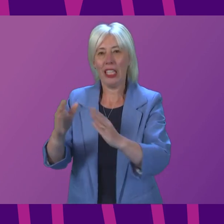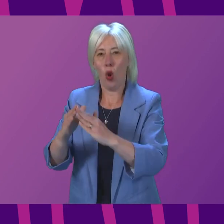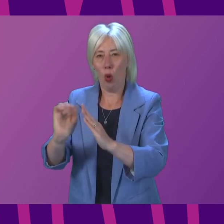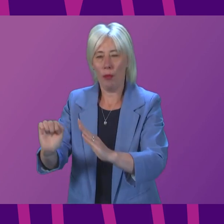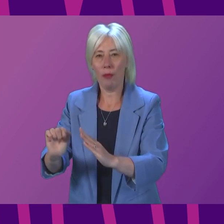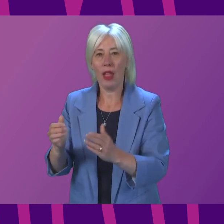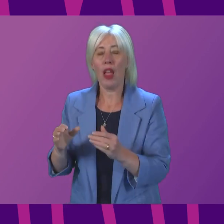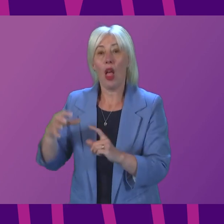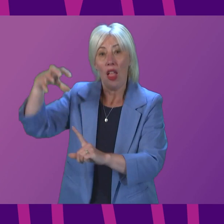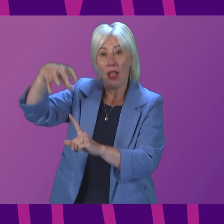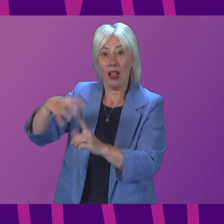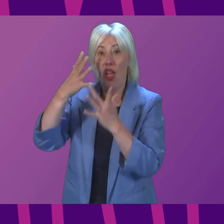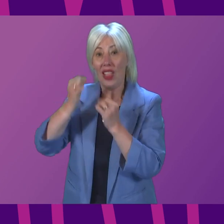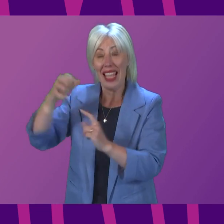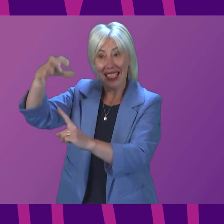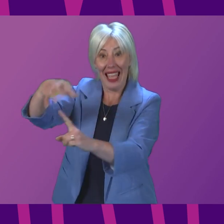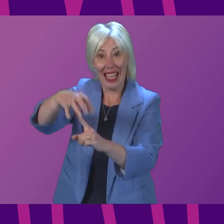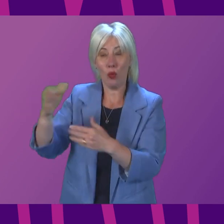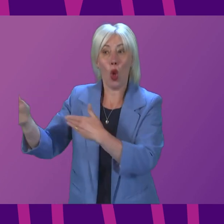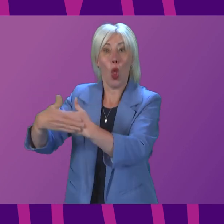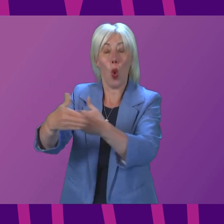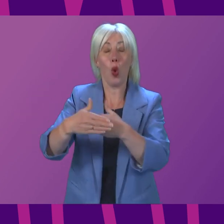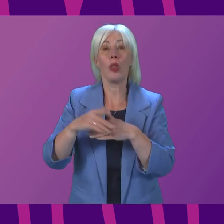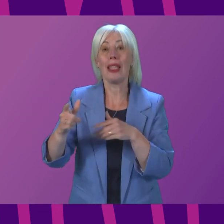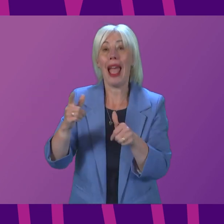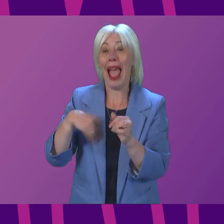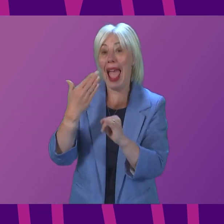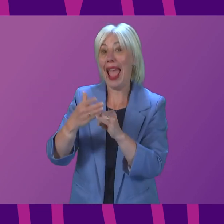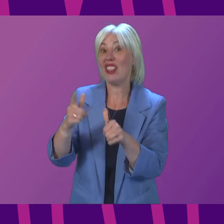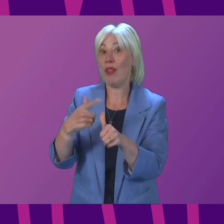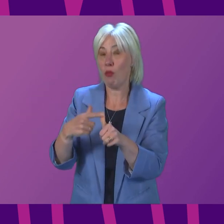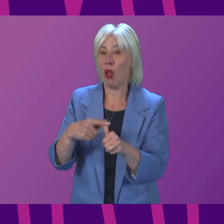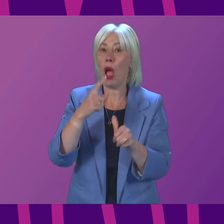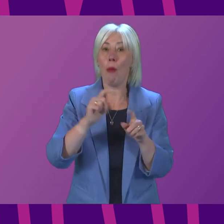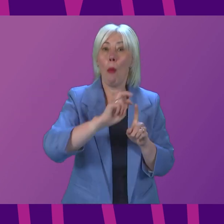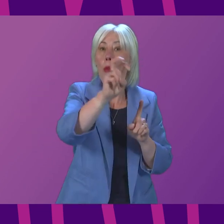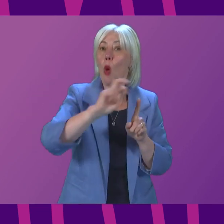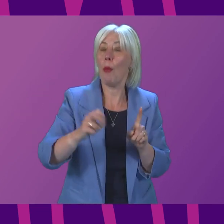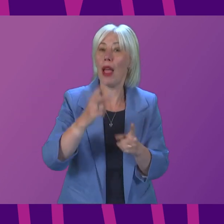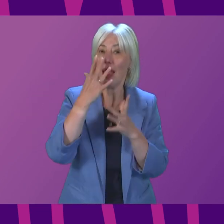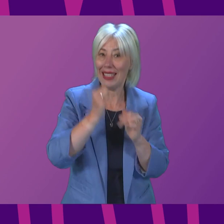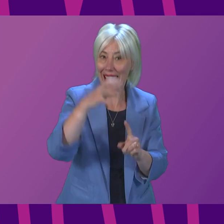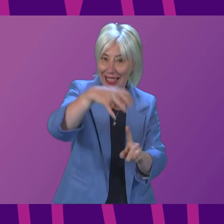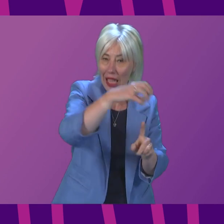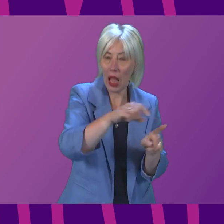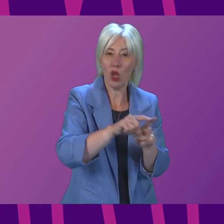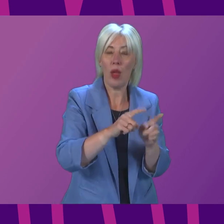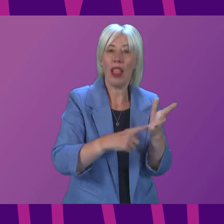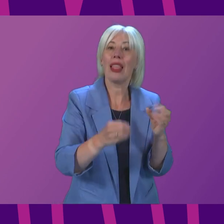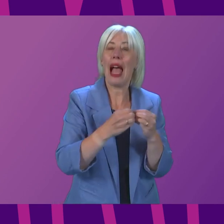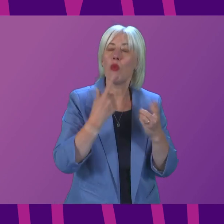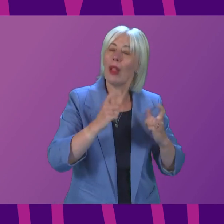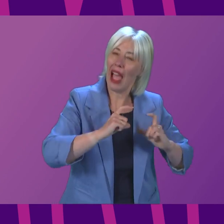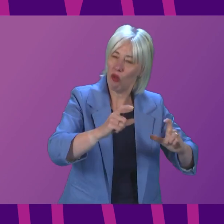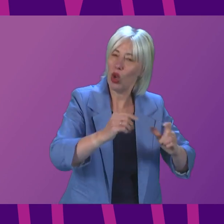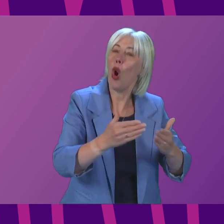test sites will close at the end of April, although mobile testing units and lab capacity will be retained for our longer-term testing purposes.